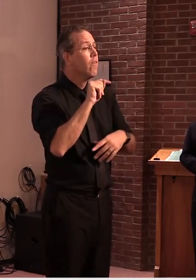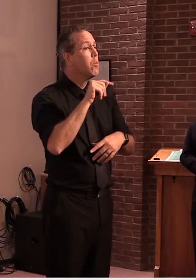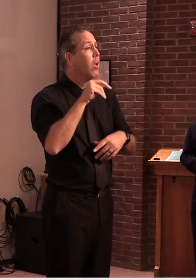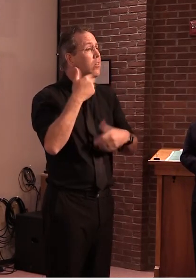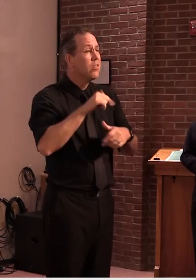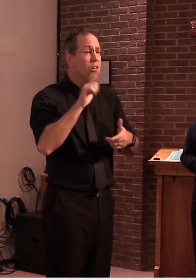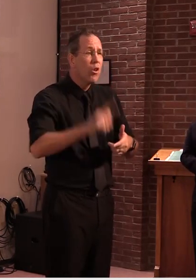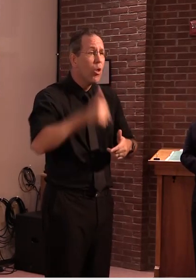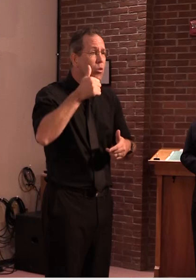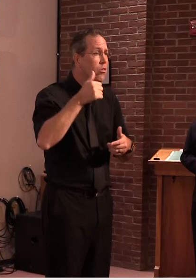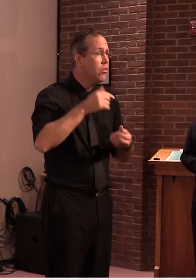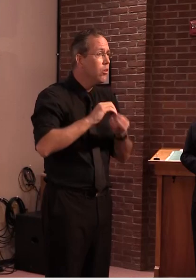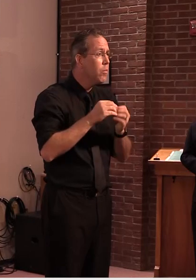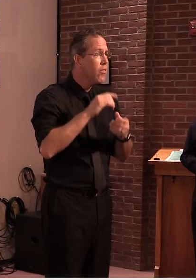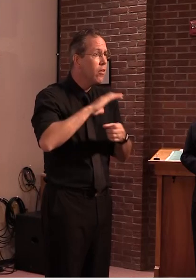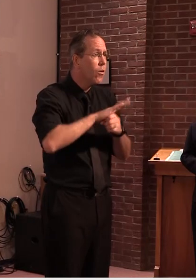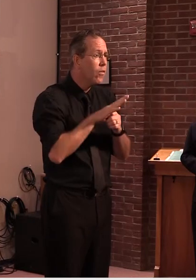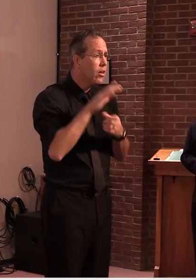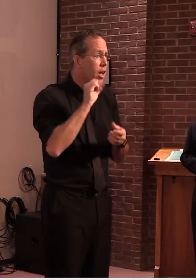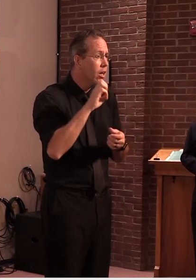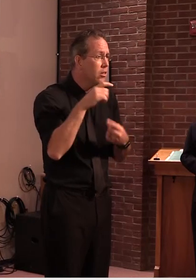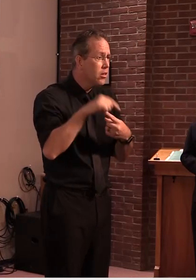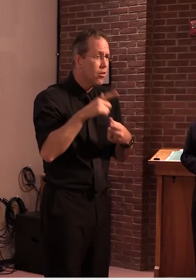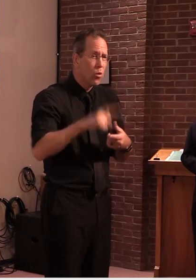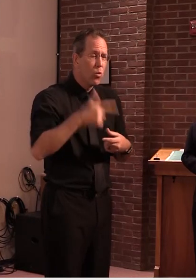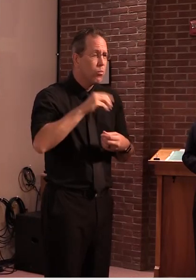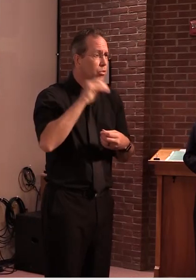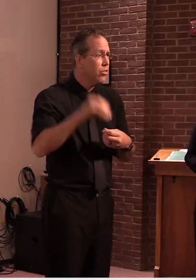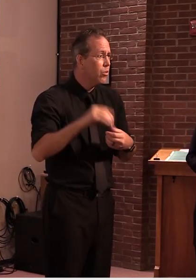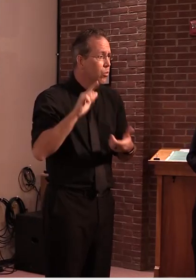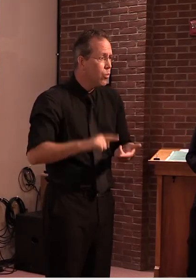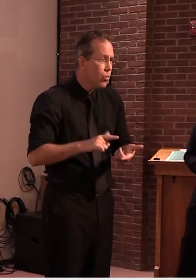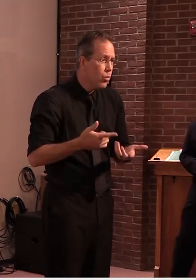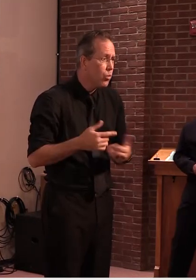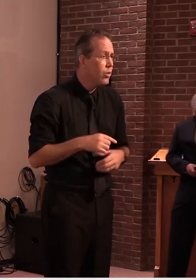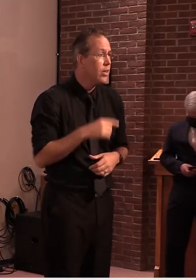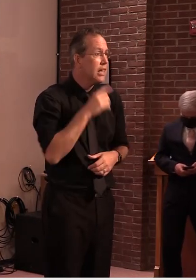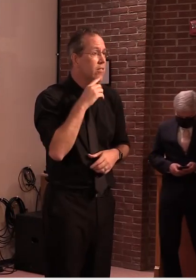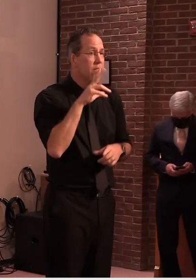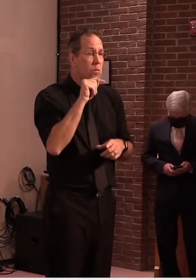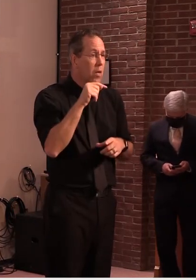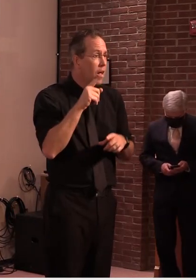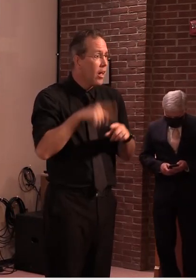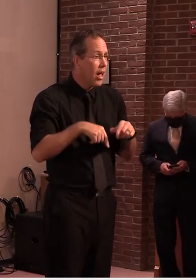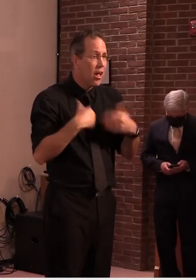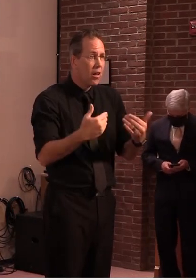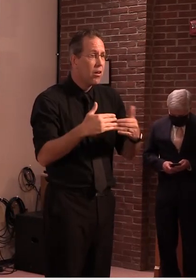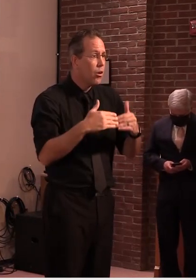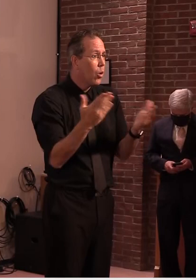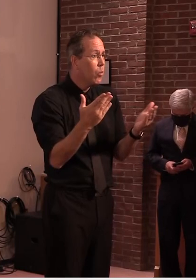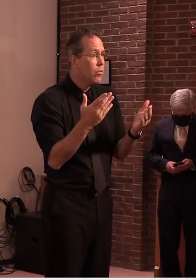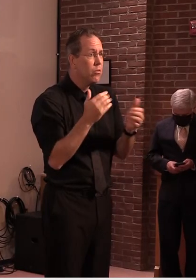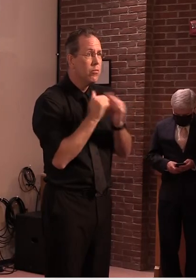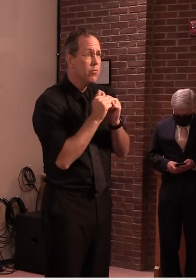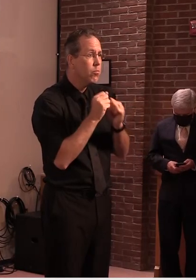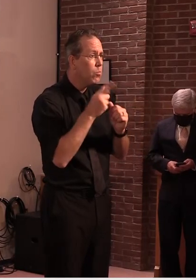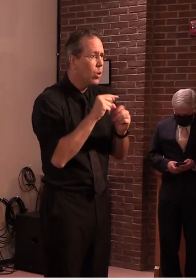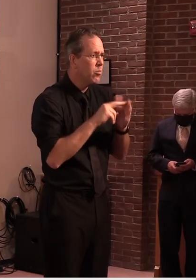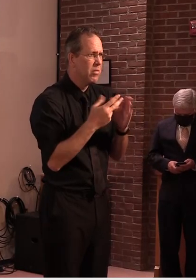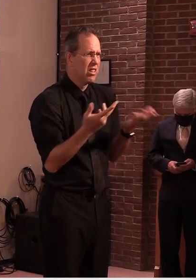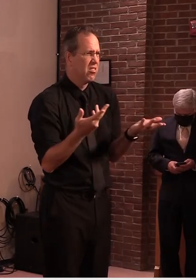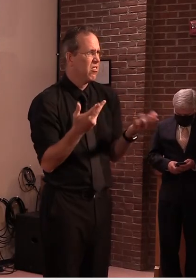in the in the nation if vermont can't do this part and open up sports then no one can